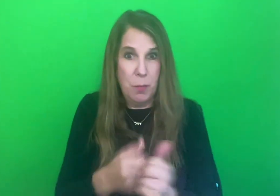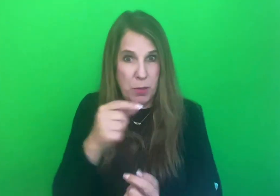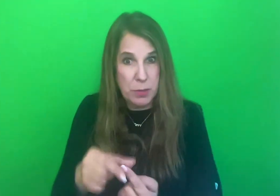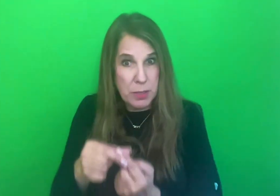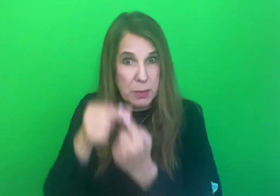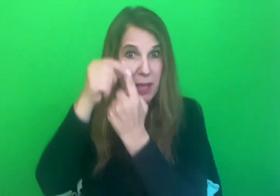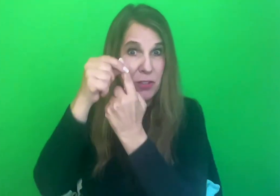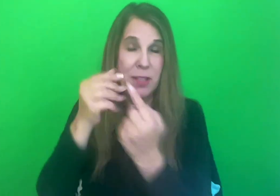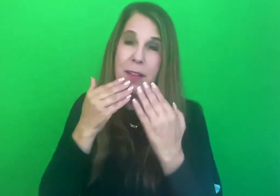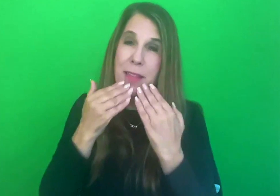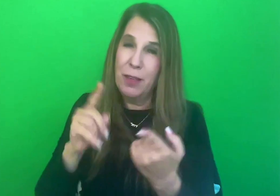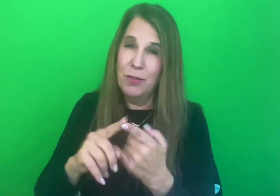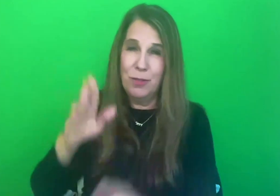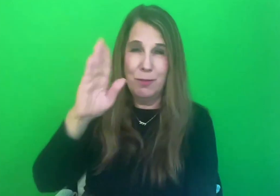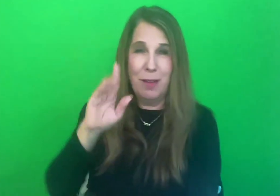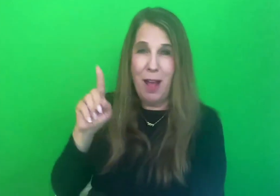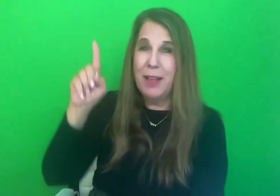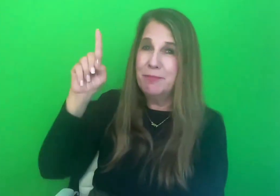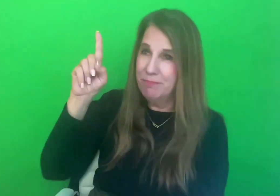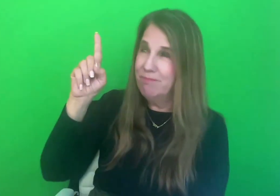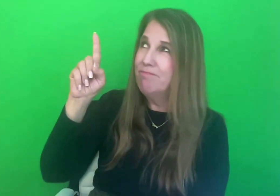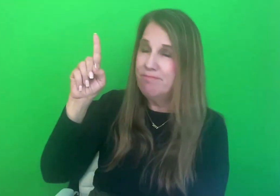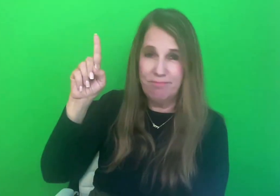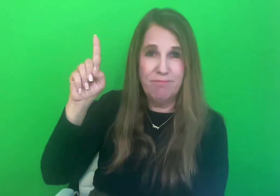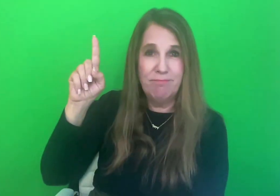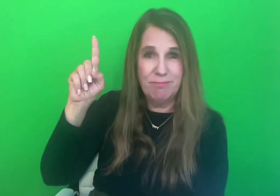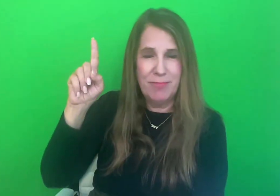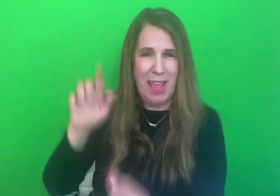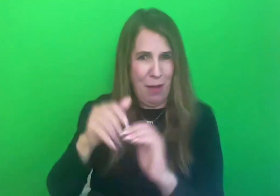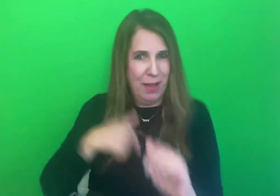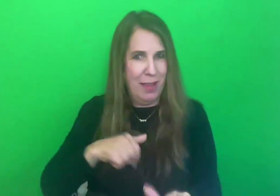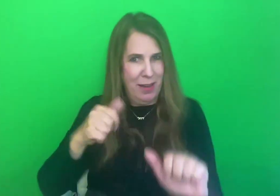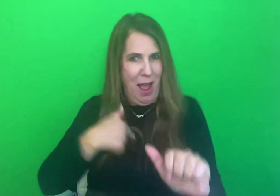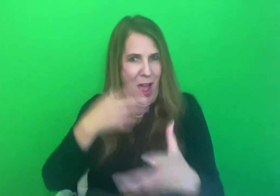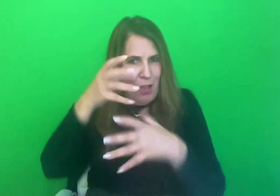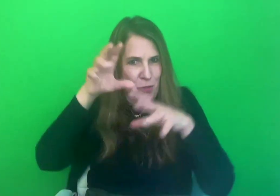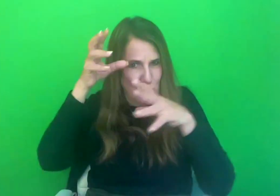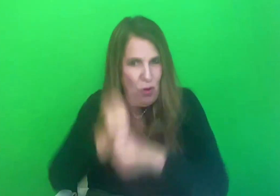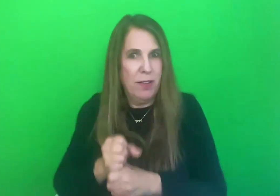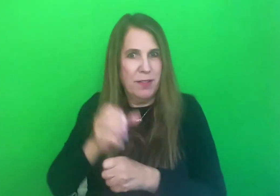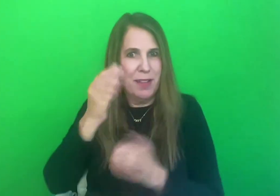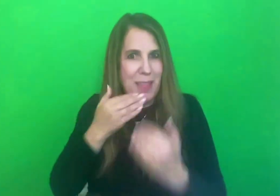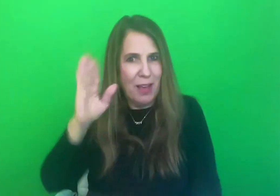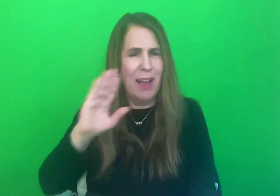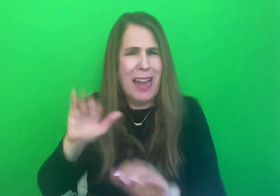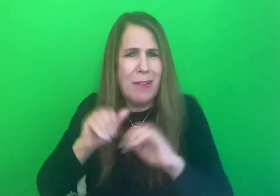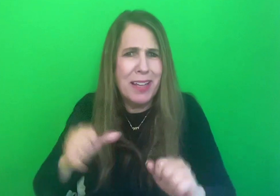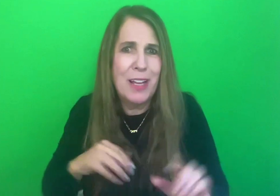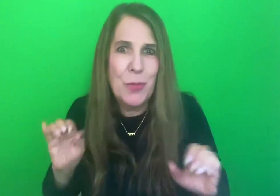Thank you to God. How can I trust and thank God? I discussed that